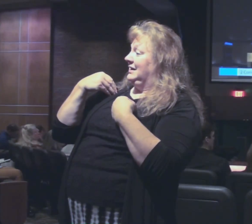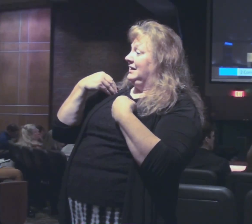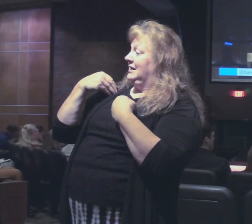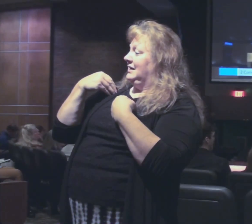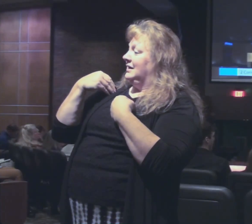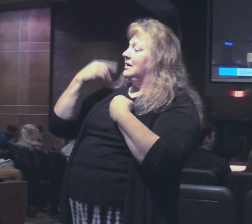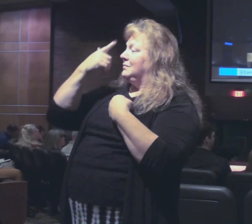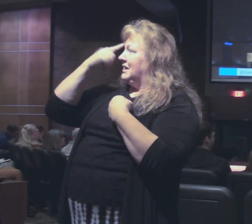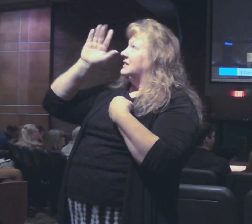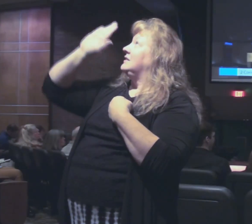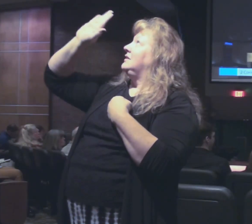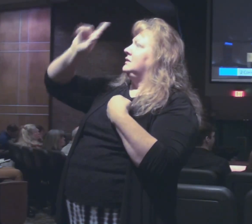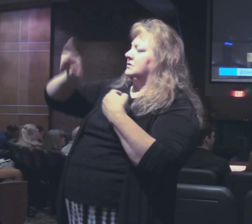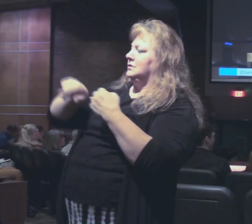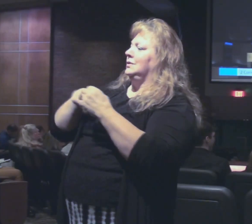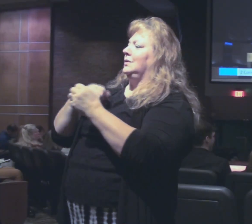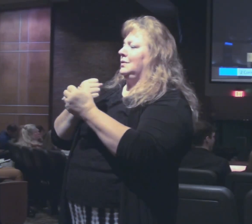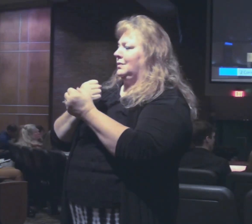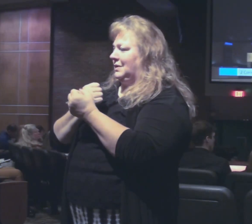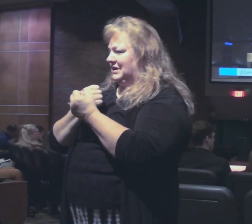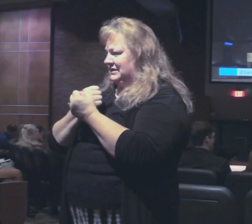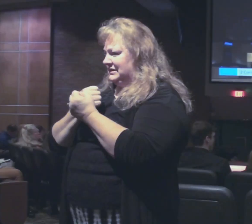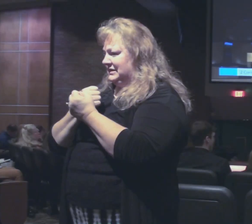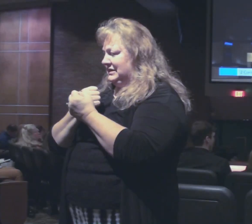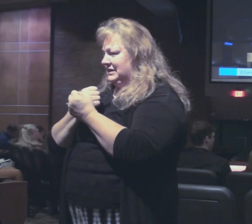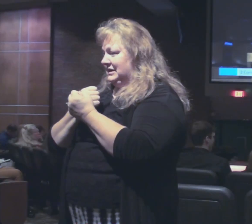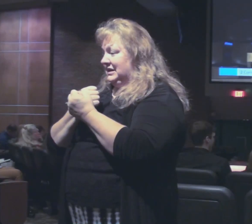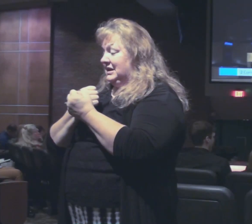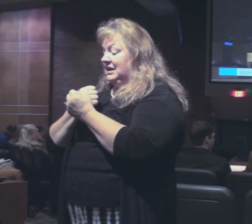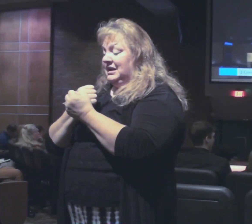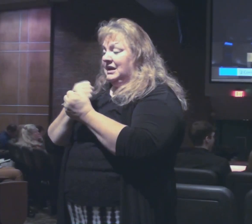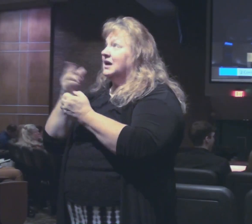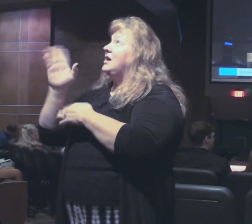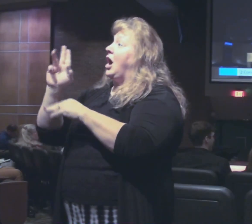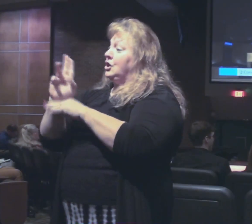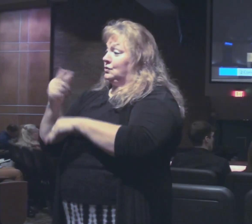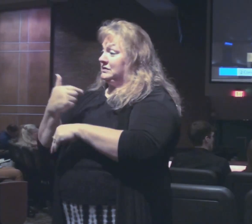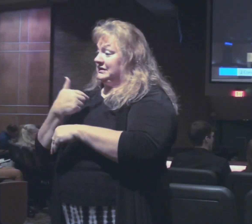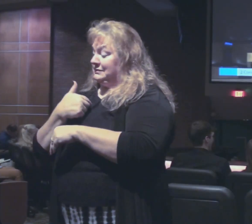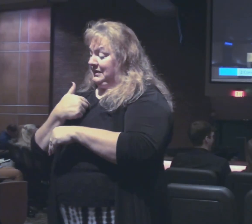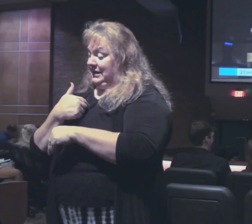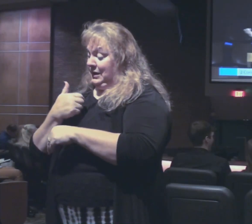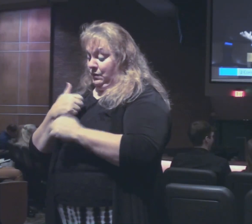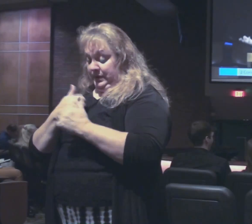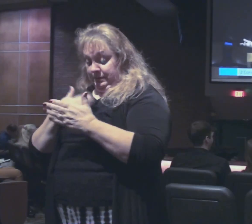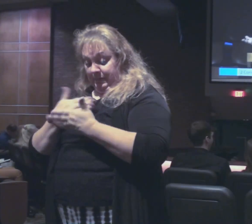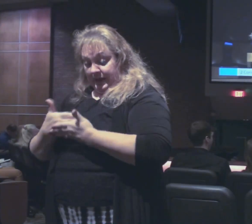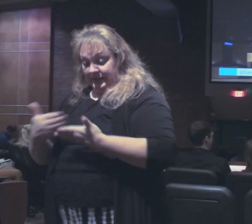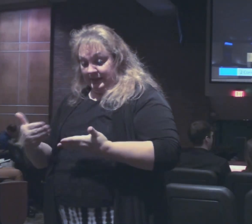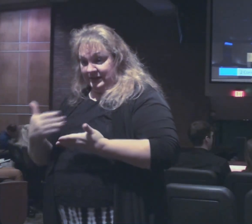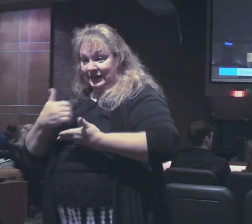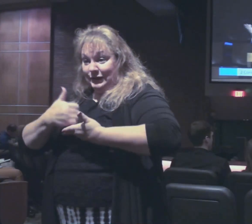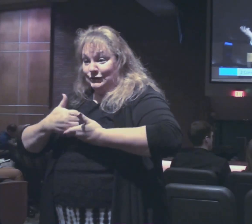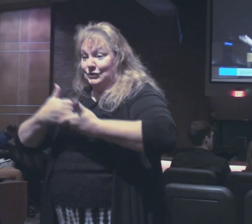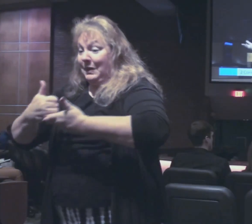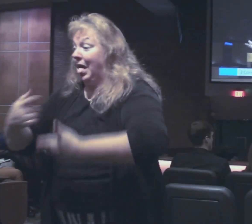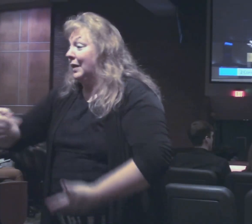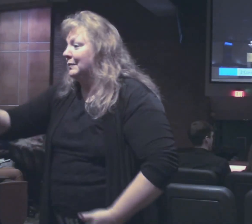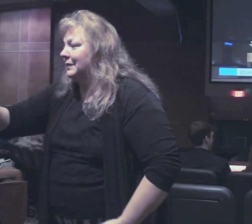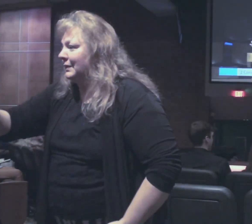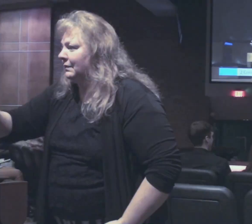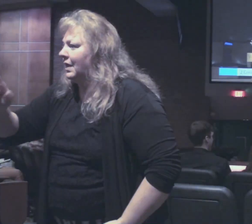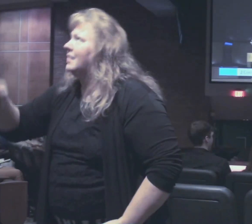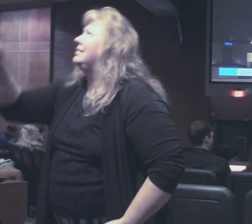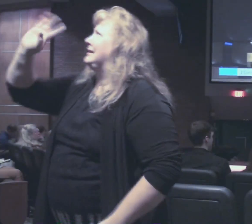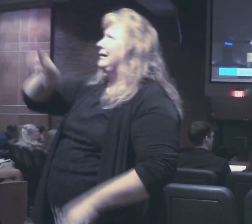it's because of his grace if I'm being used of God even with my material things and other people's lives it's God's